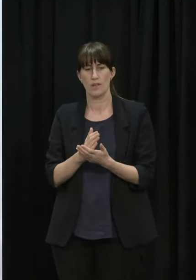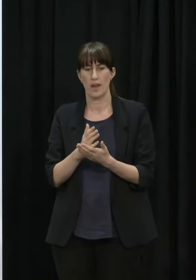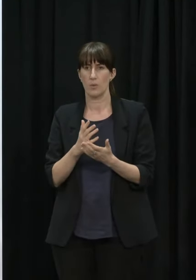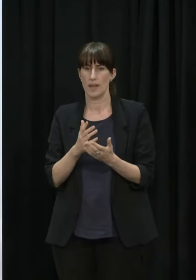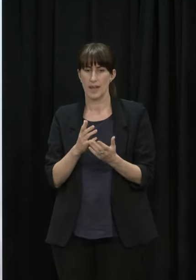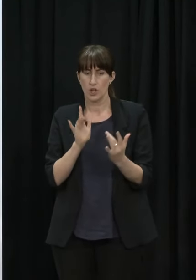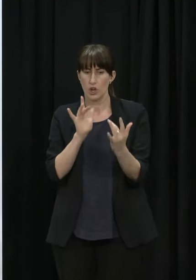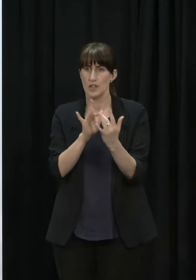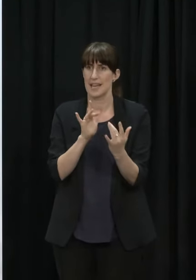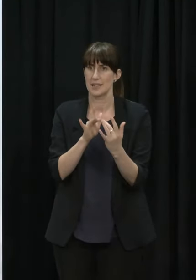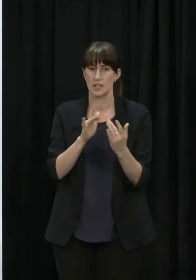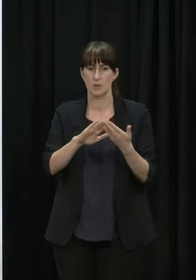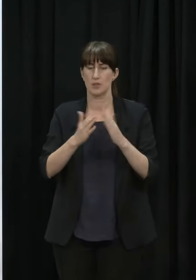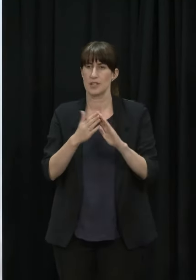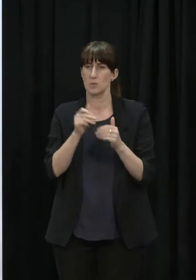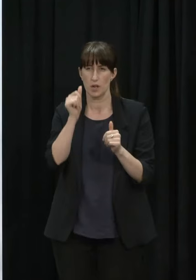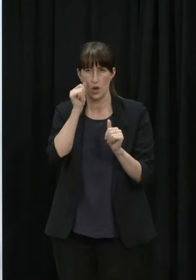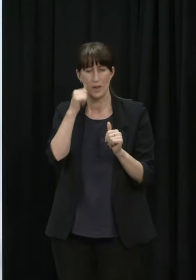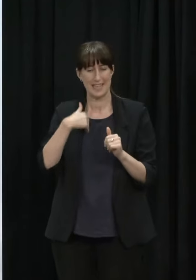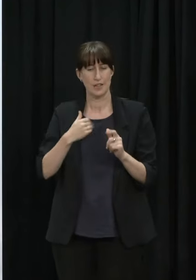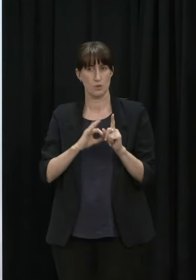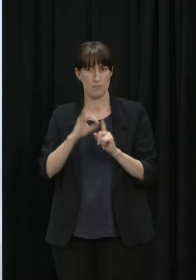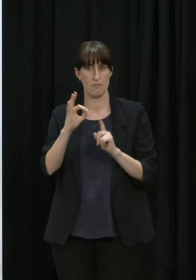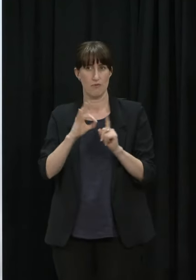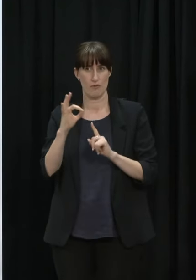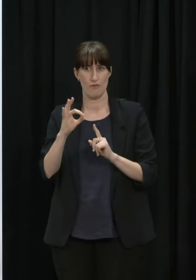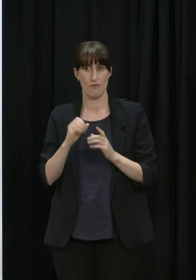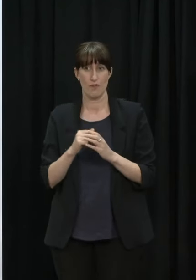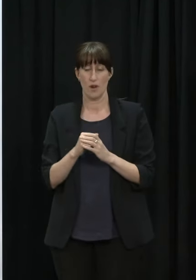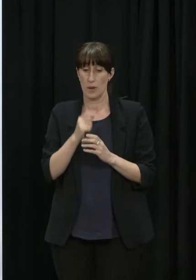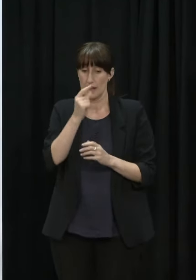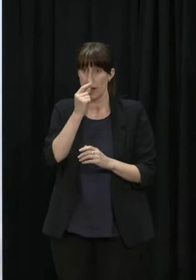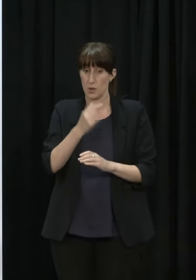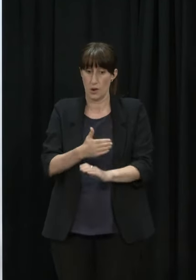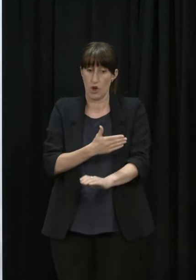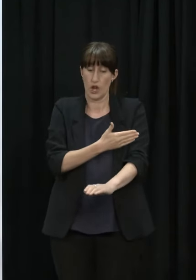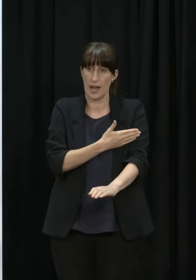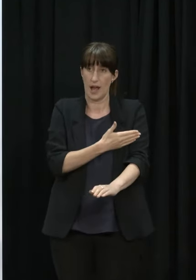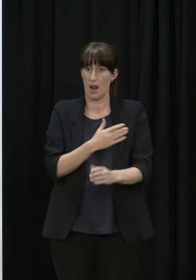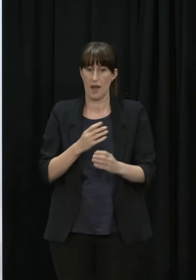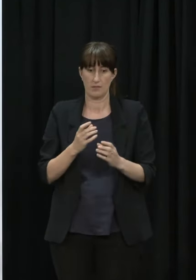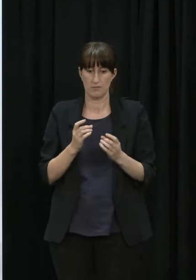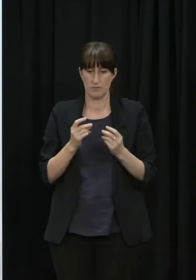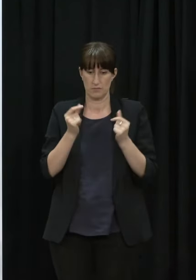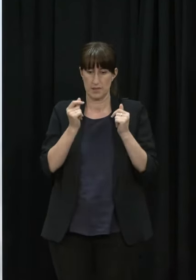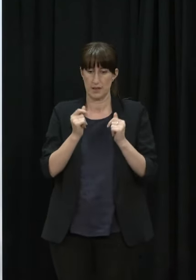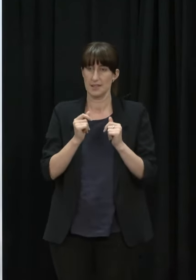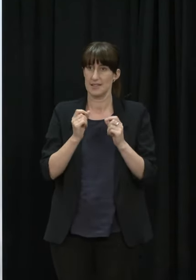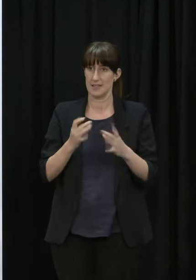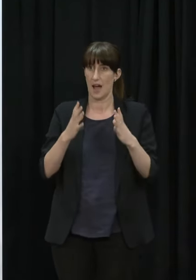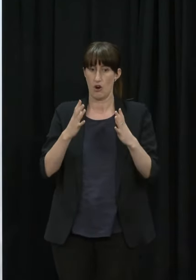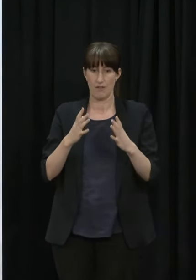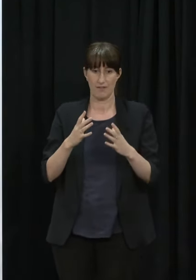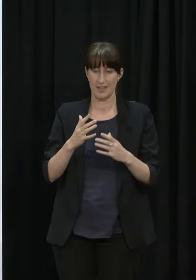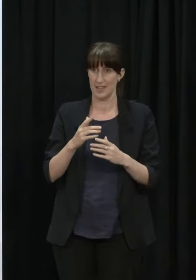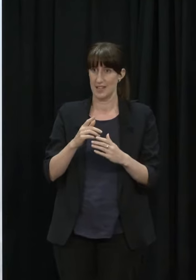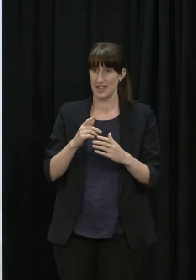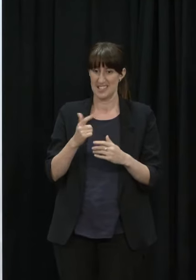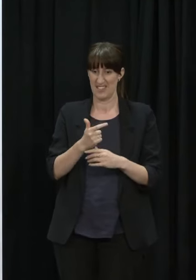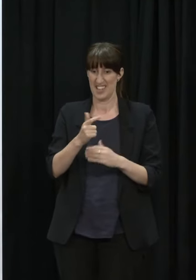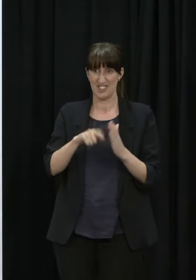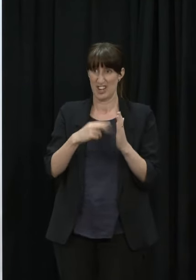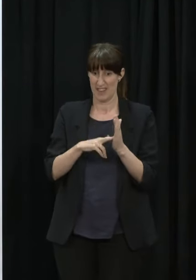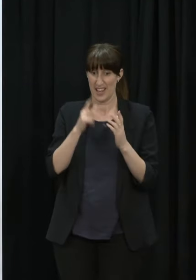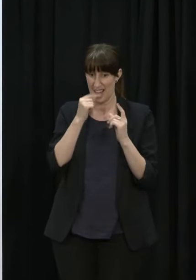that we know we need to do better and that does mean that we'll be able to do that earlier on like right from the beginning and I think that will allow us to reach Māori